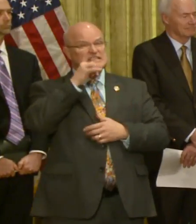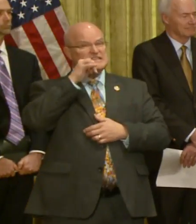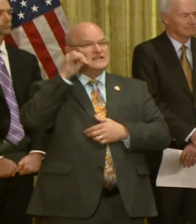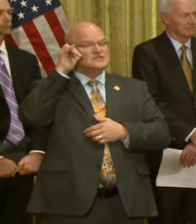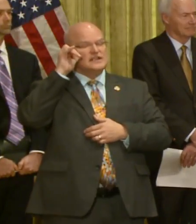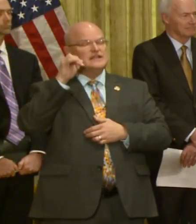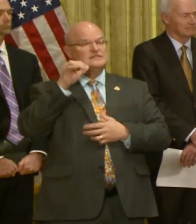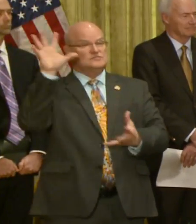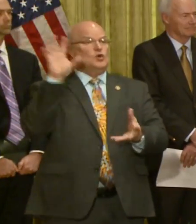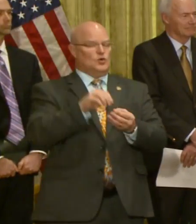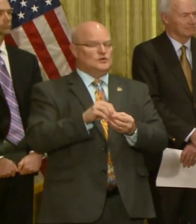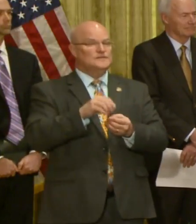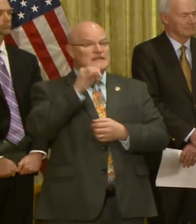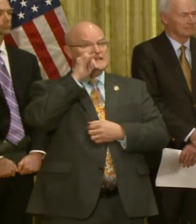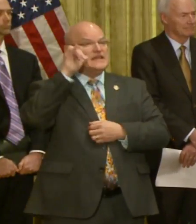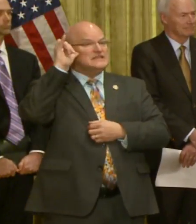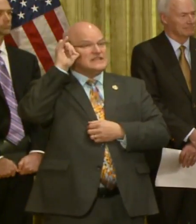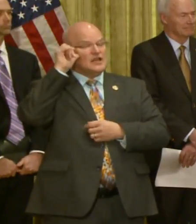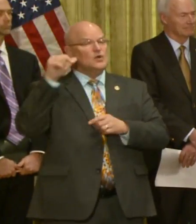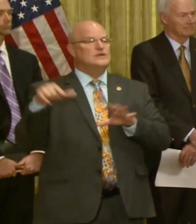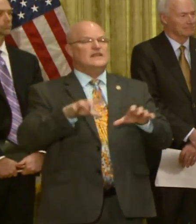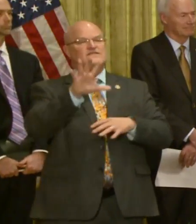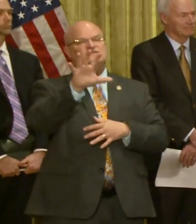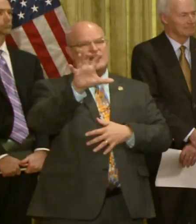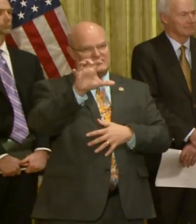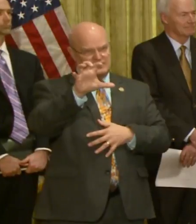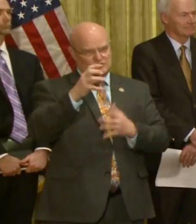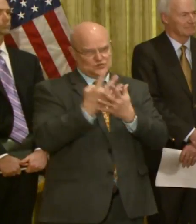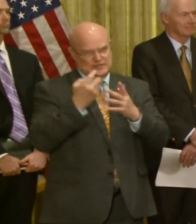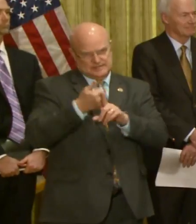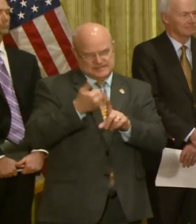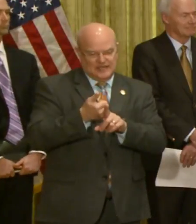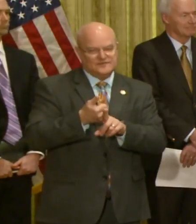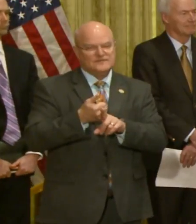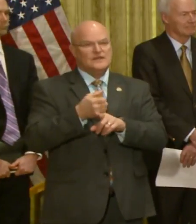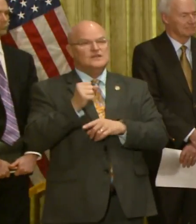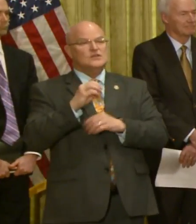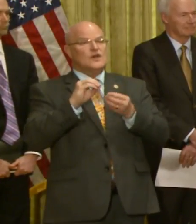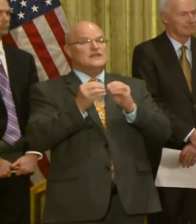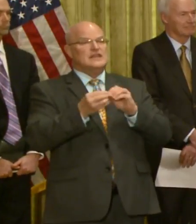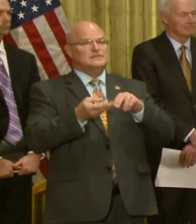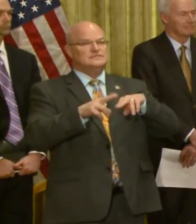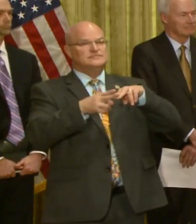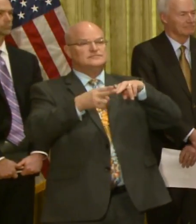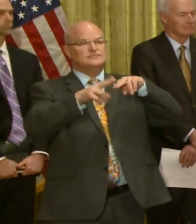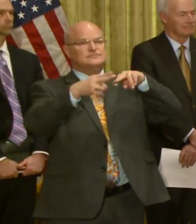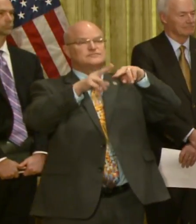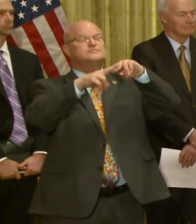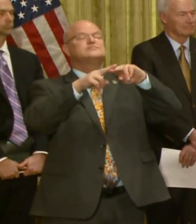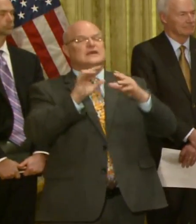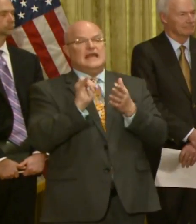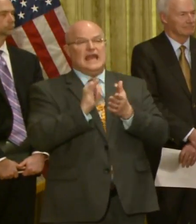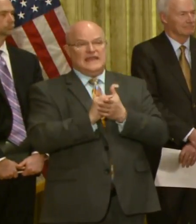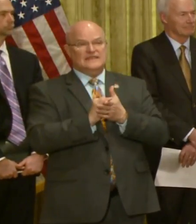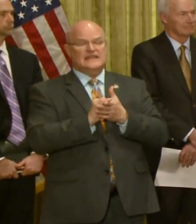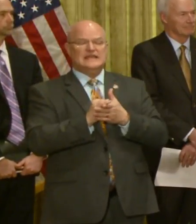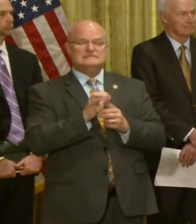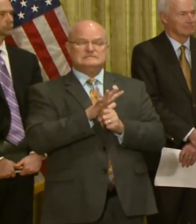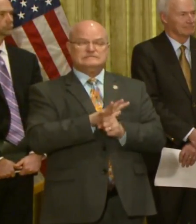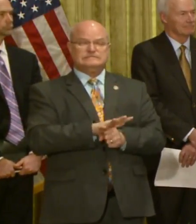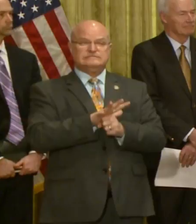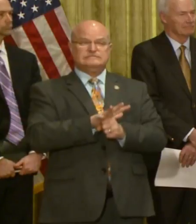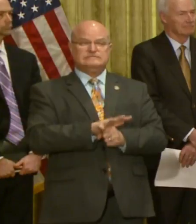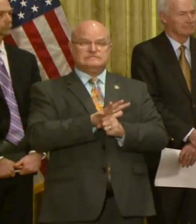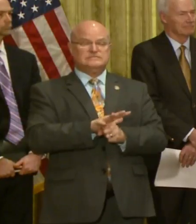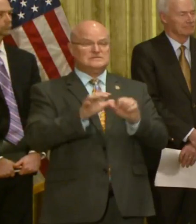done 500 screenings total. Yesterday we did 500 screenings. So the numbers are rising rapidly and that's straining the system.